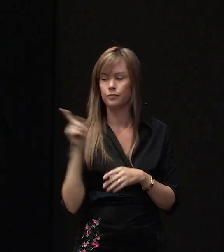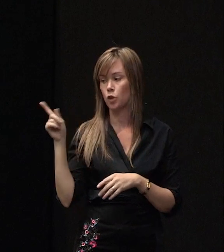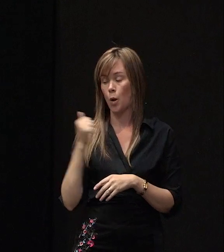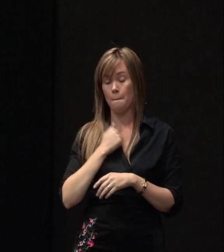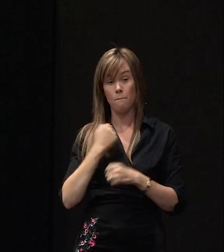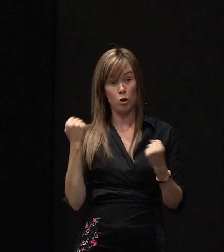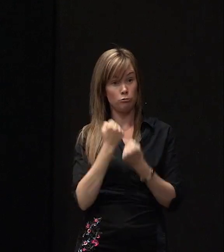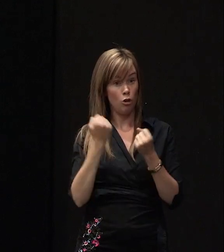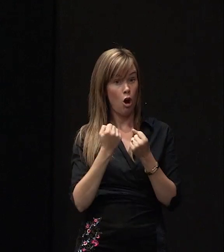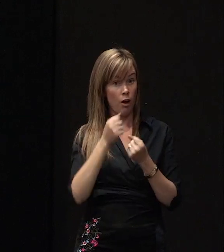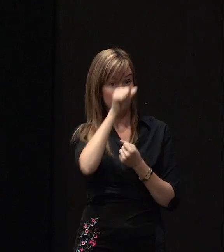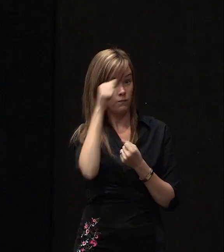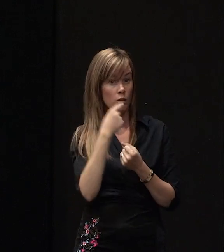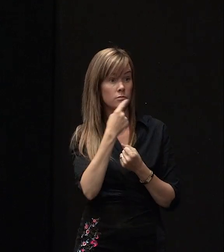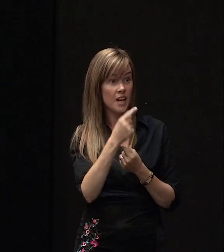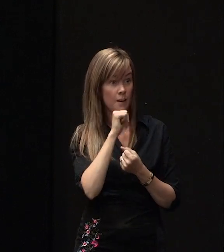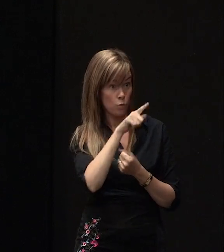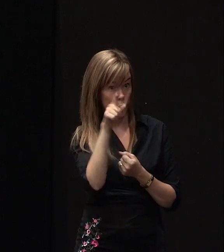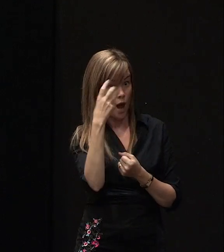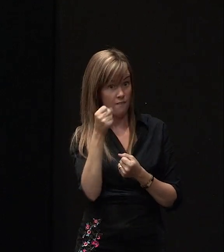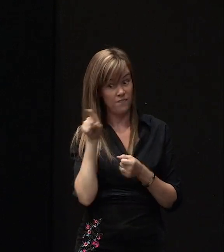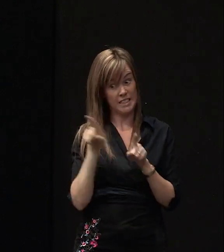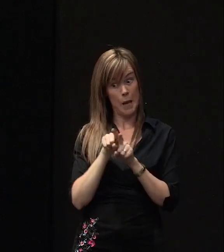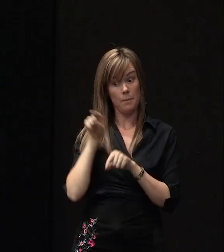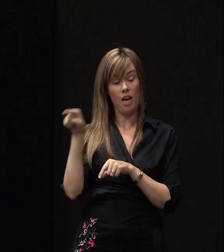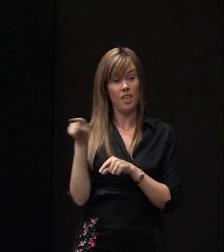advice is if you've got one of those situations going on,